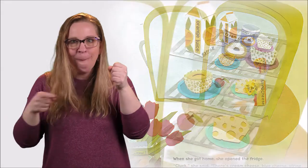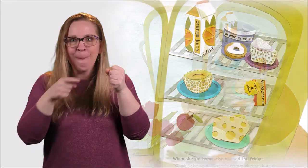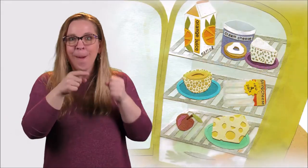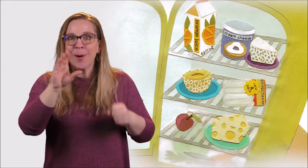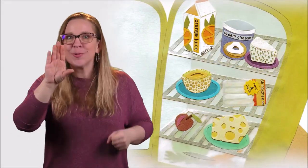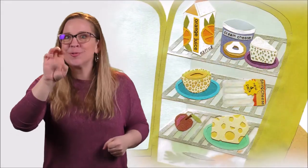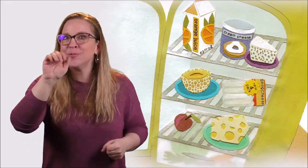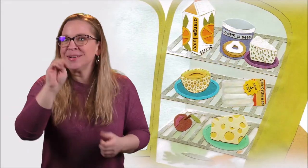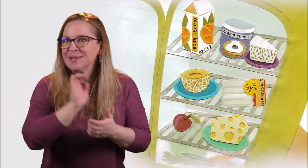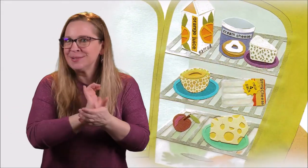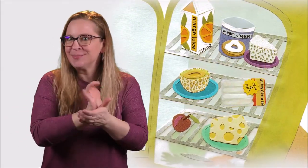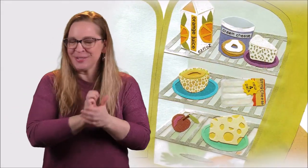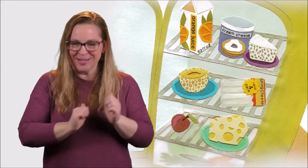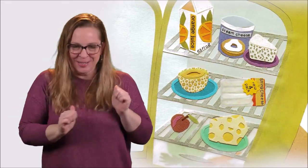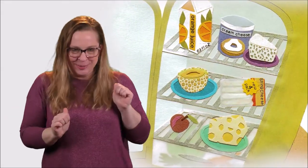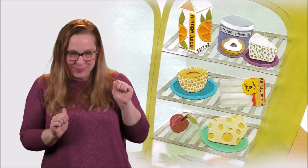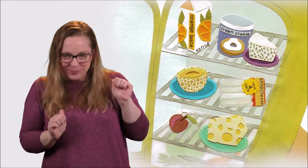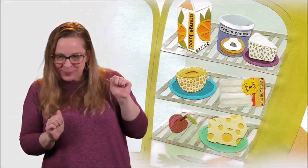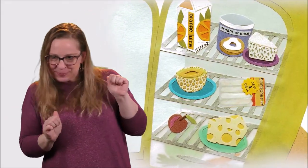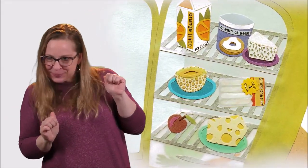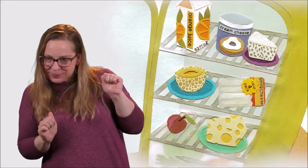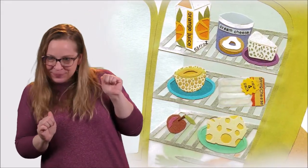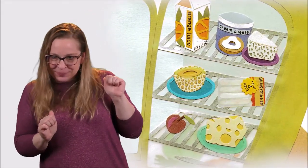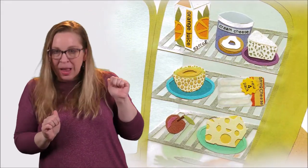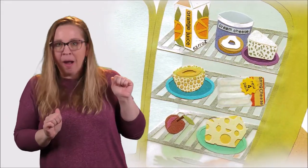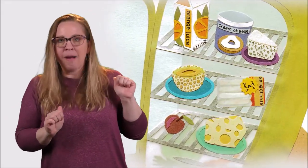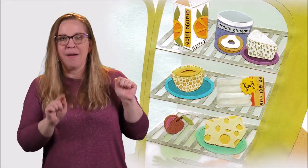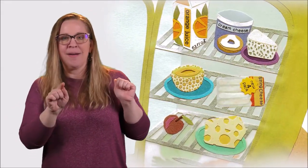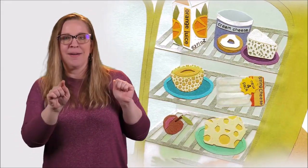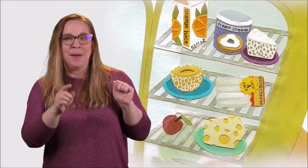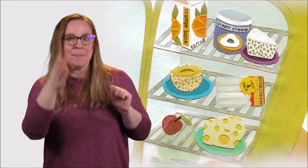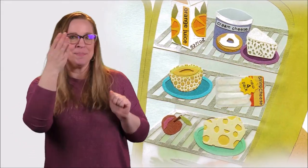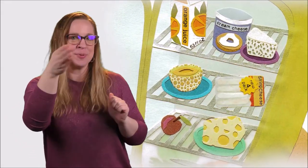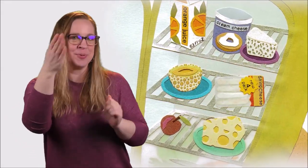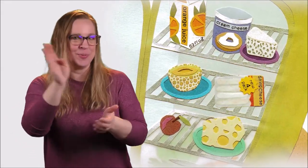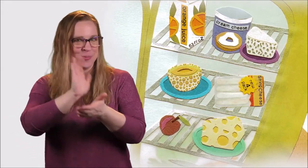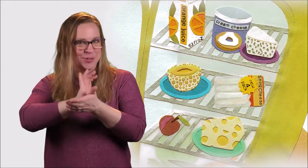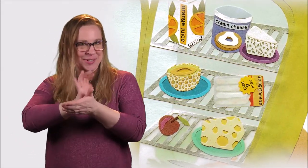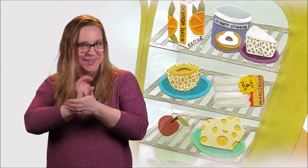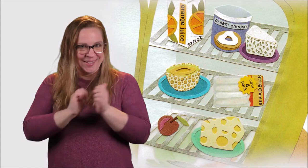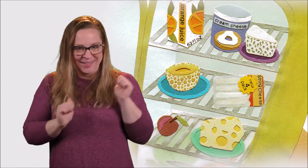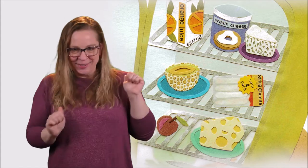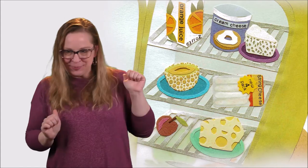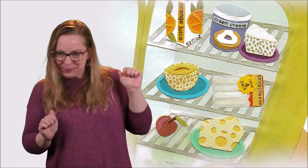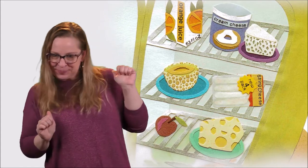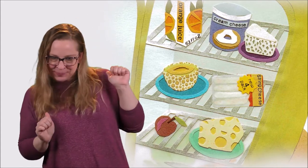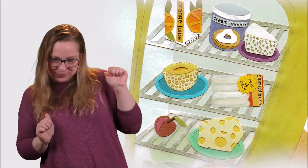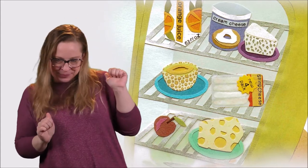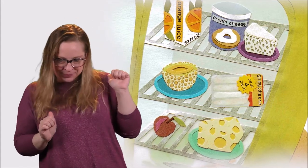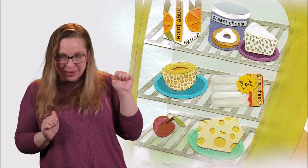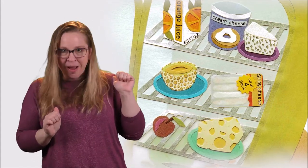Cluck, she said, there's cream cheese, blue cheese, string cheese,